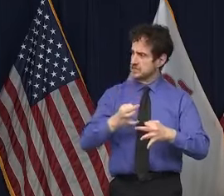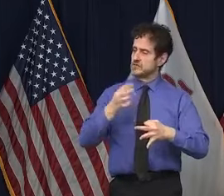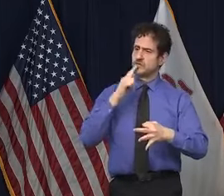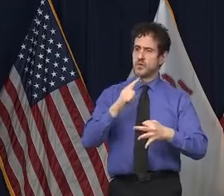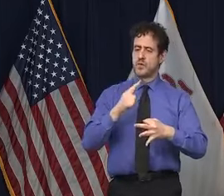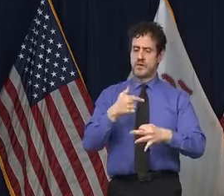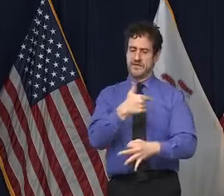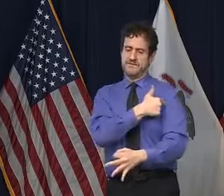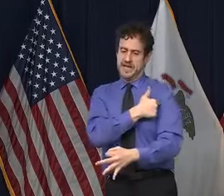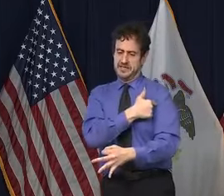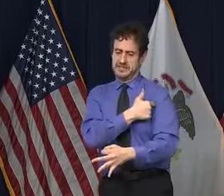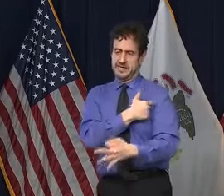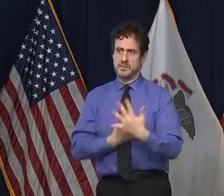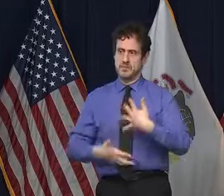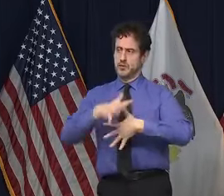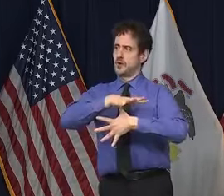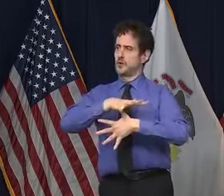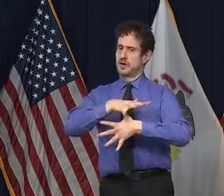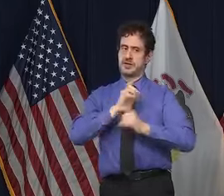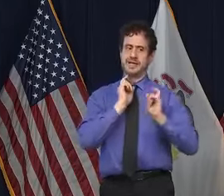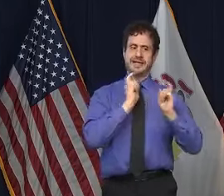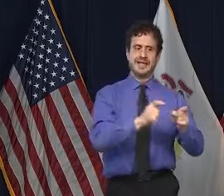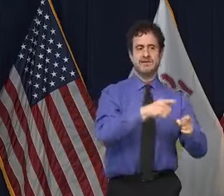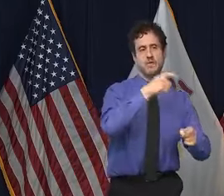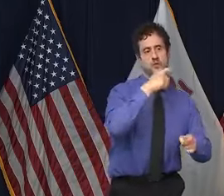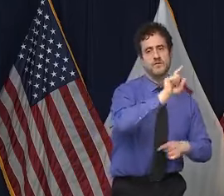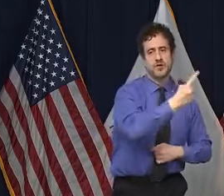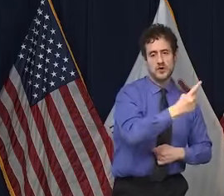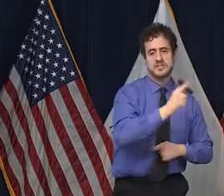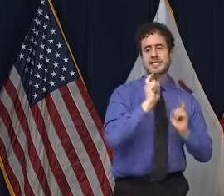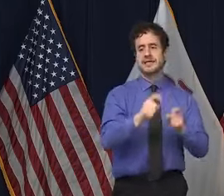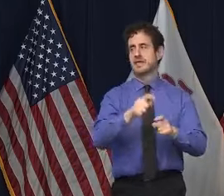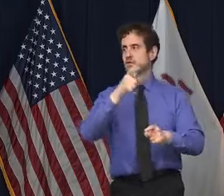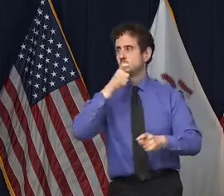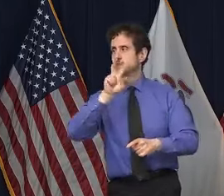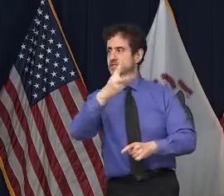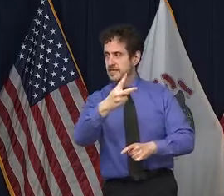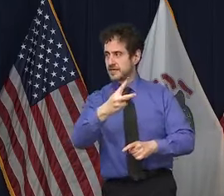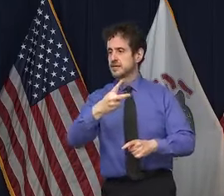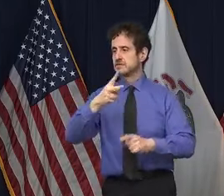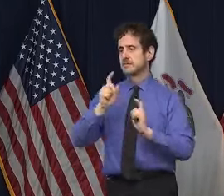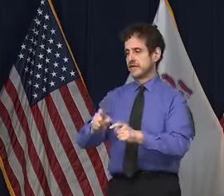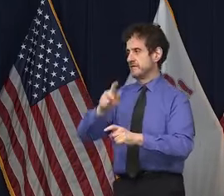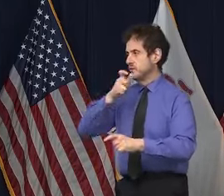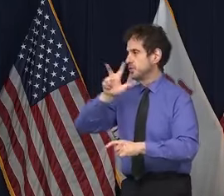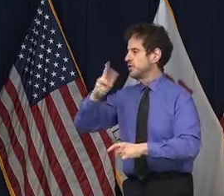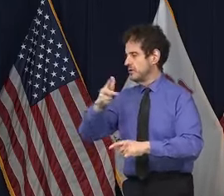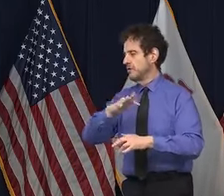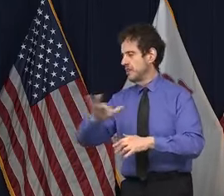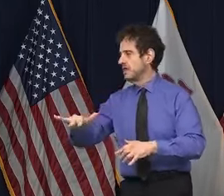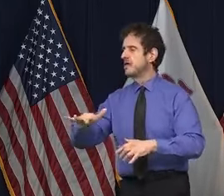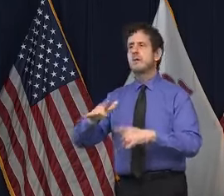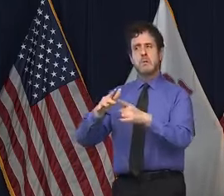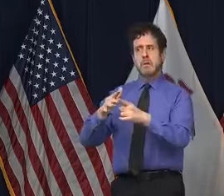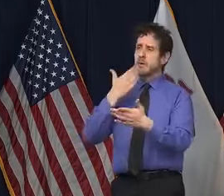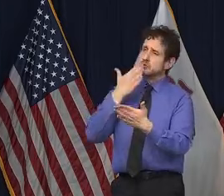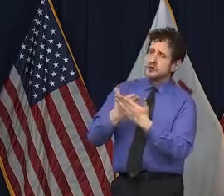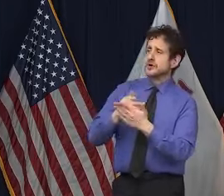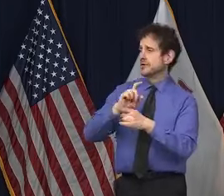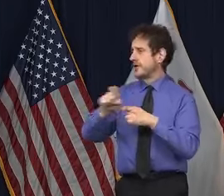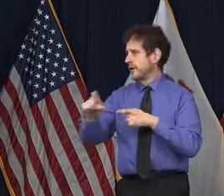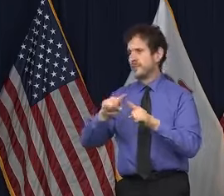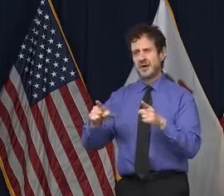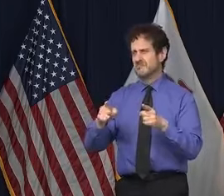That's something we await and so it was a productive call but I don't think there was anything massively newsworthy.